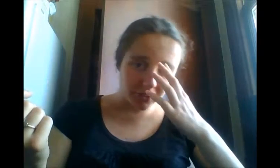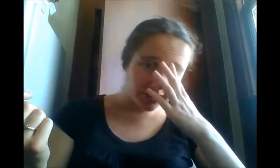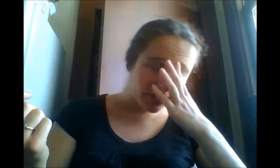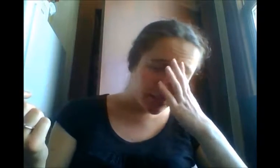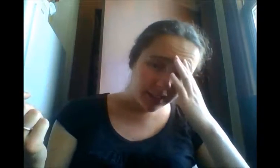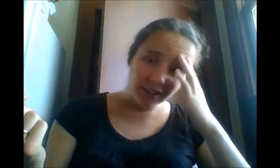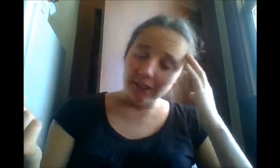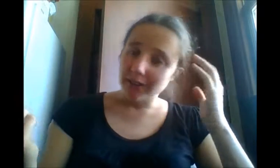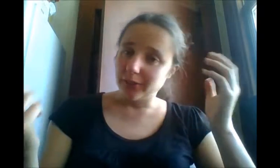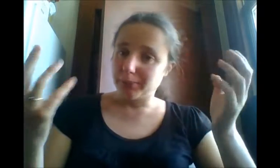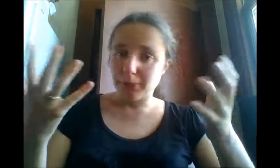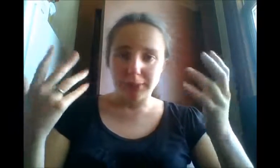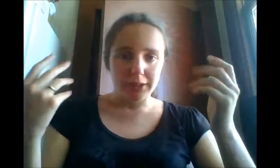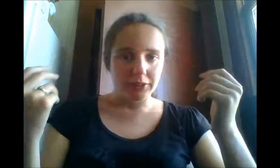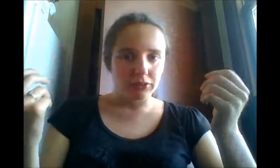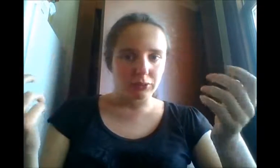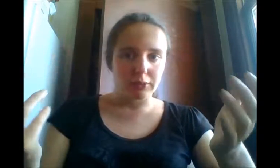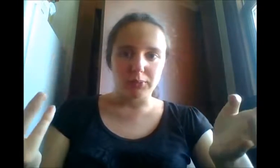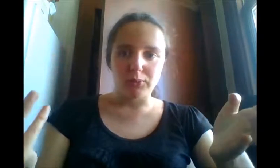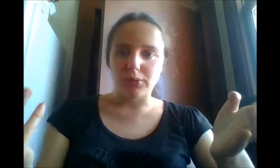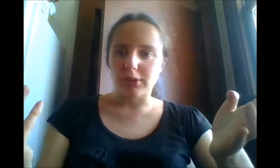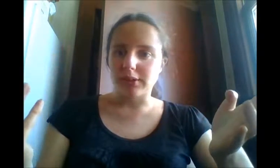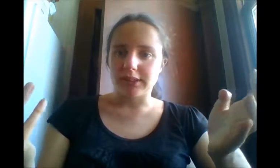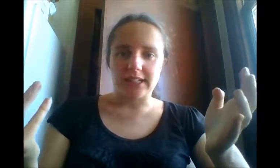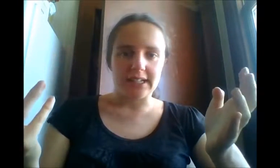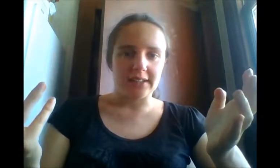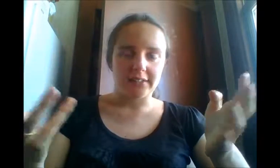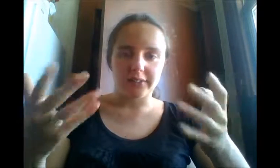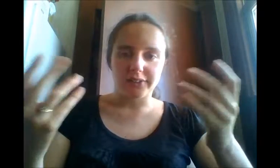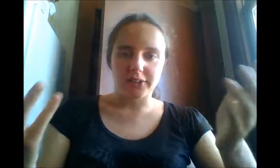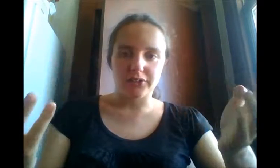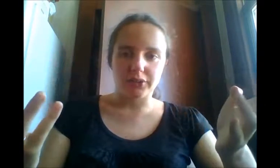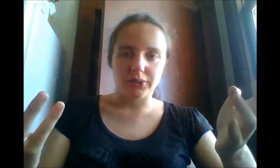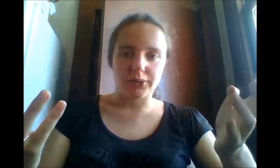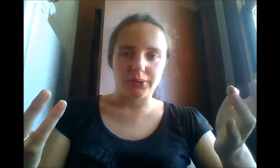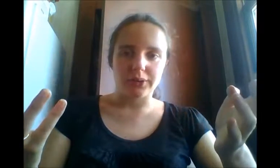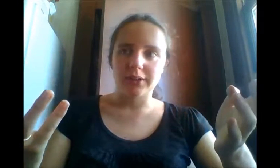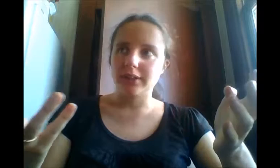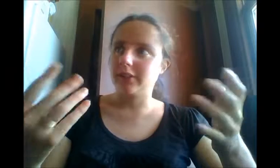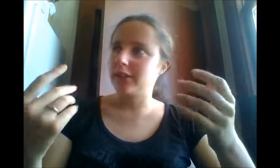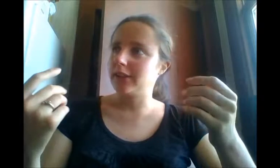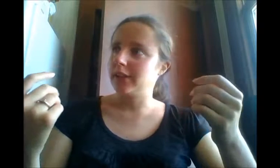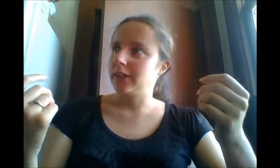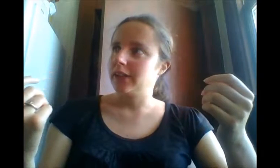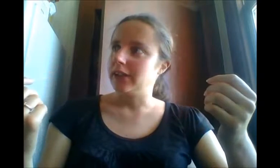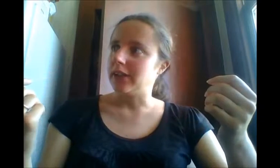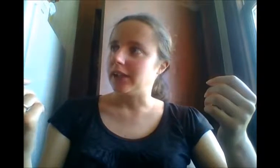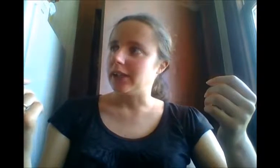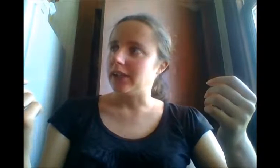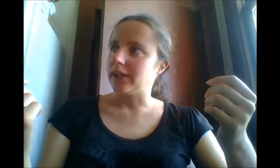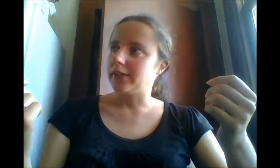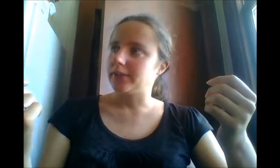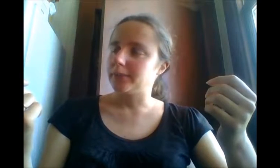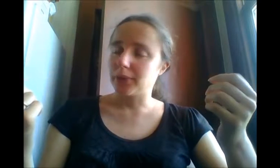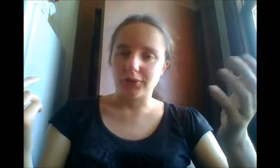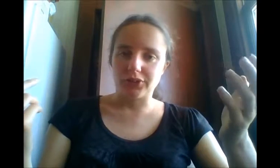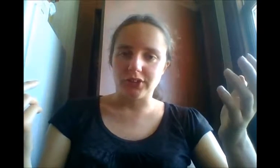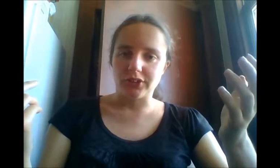you probably enjoy more logical processes